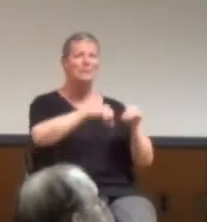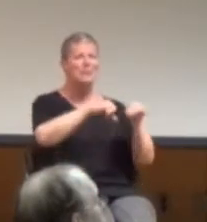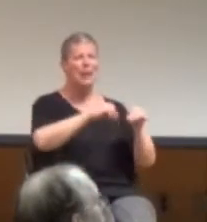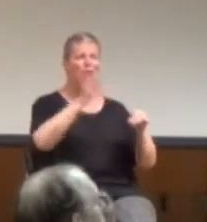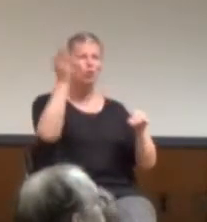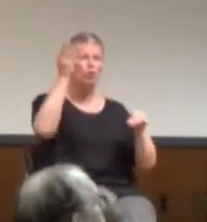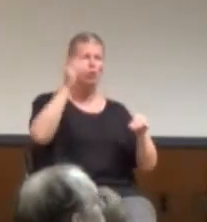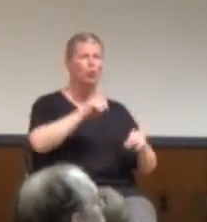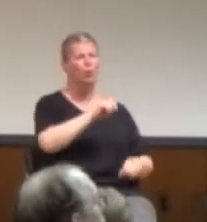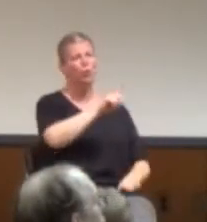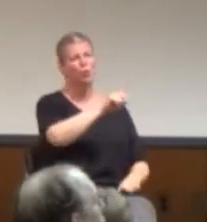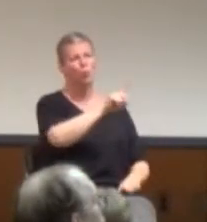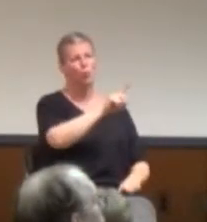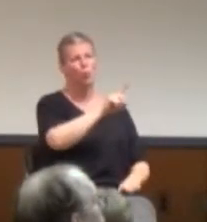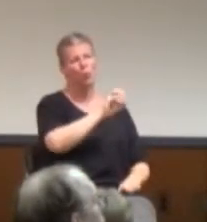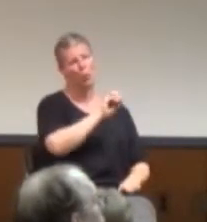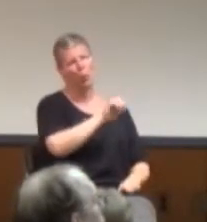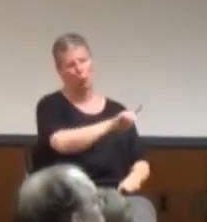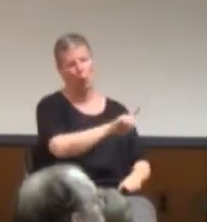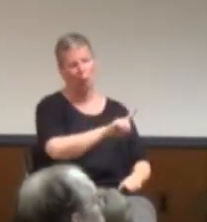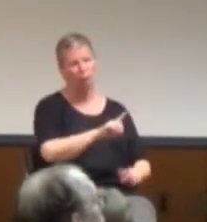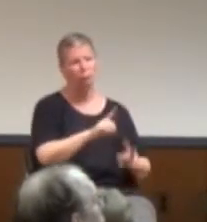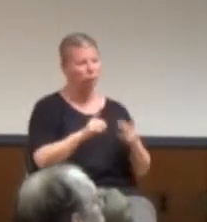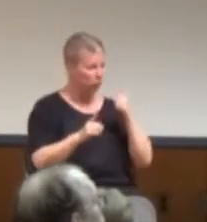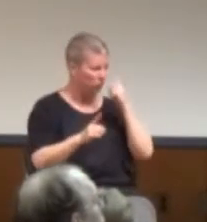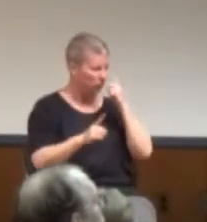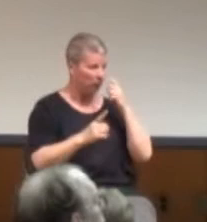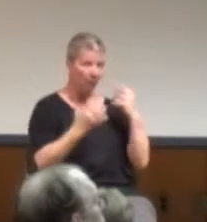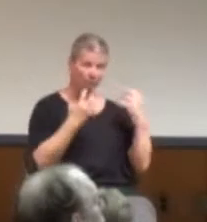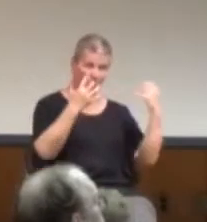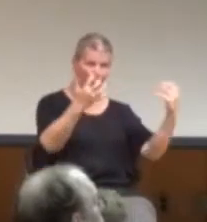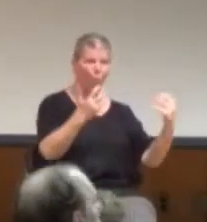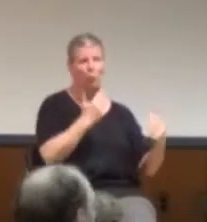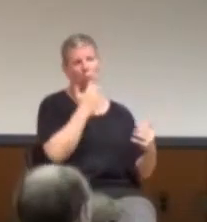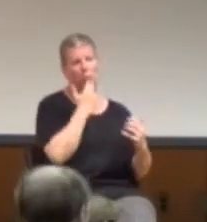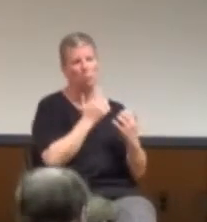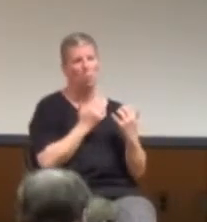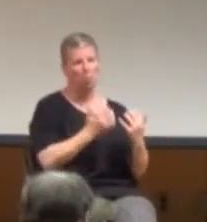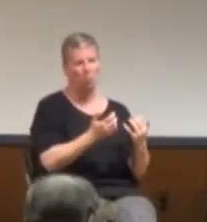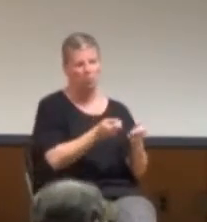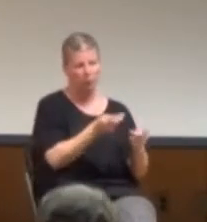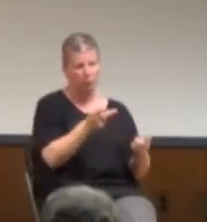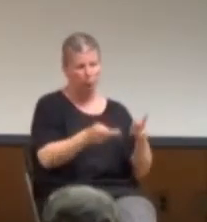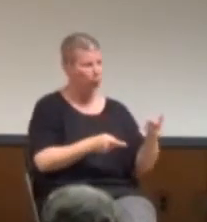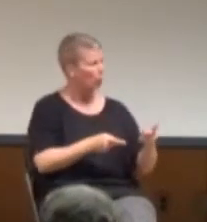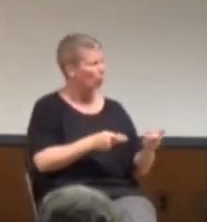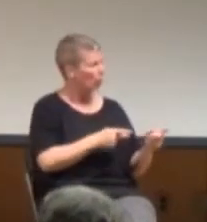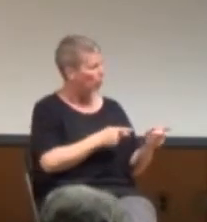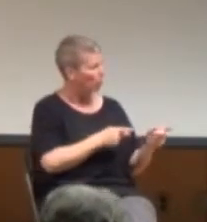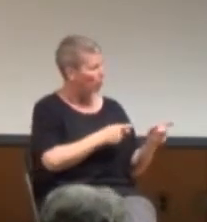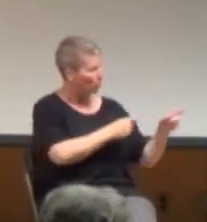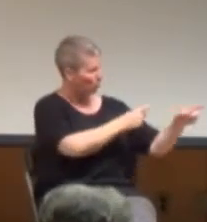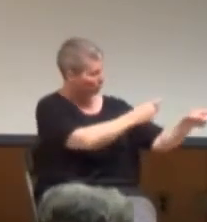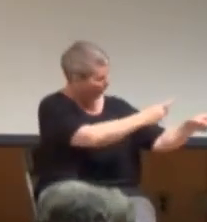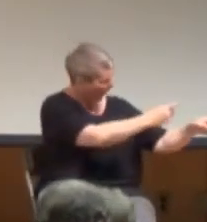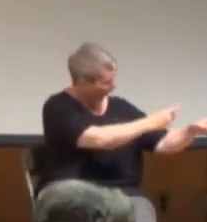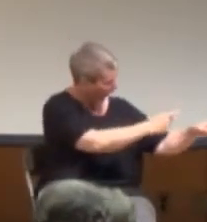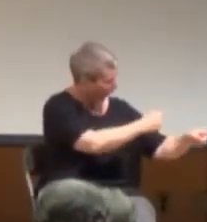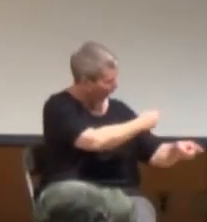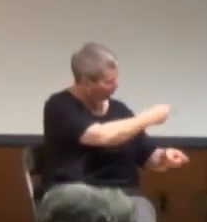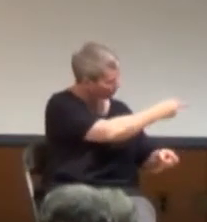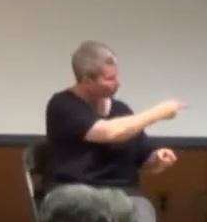whether on a small scale or an orange scale? I'm wondering if there's anything that you think we should be sort of challenging or achieving about